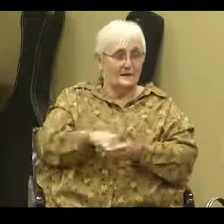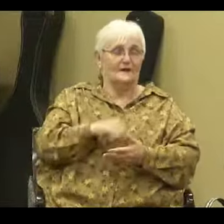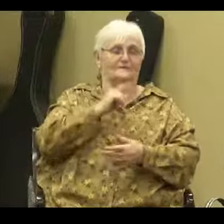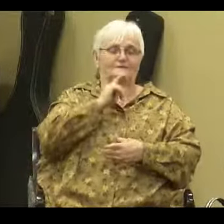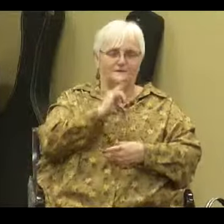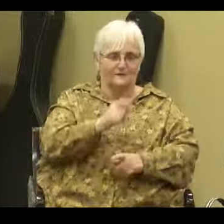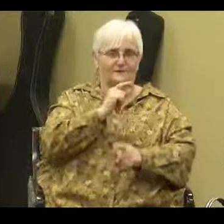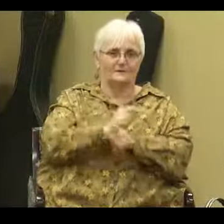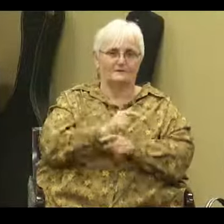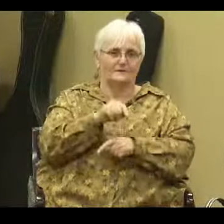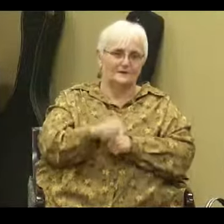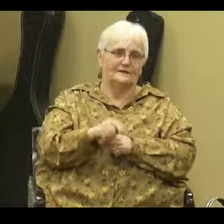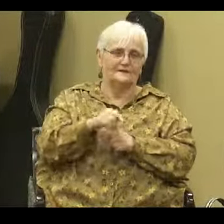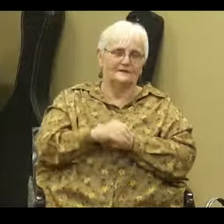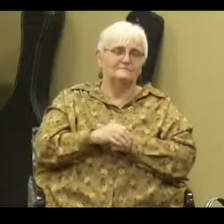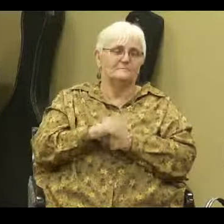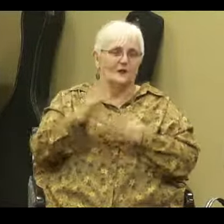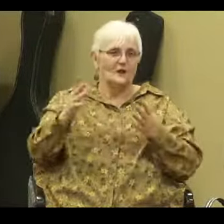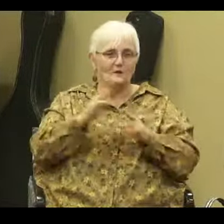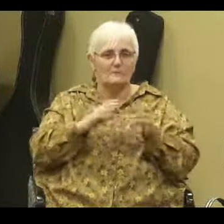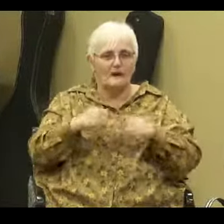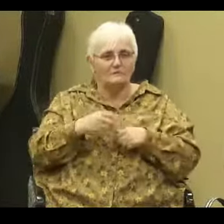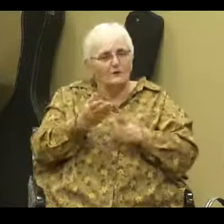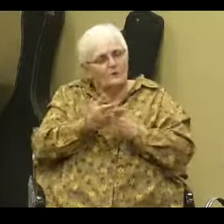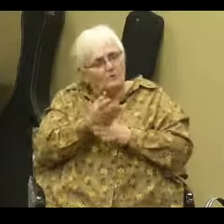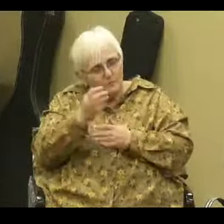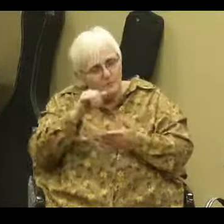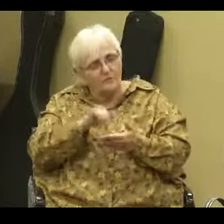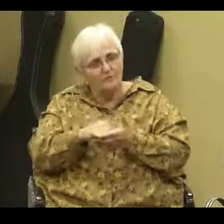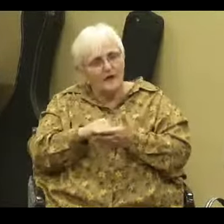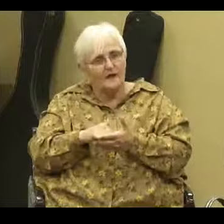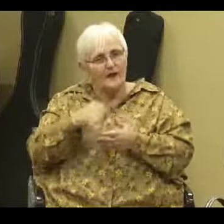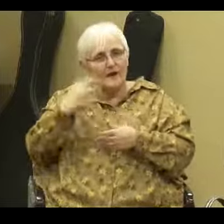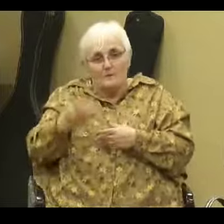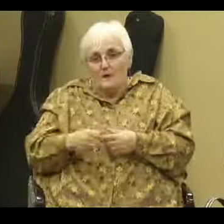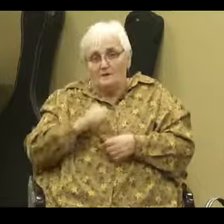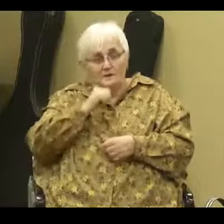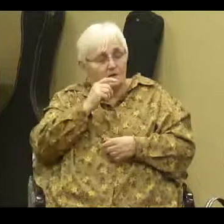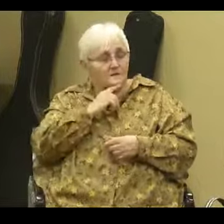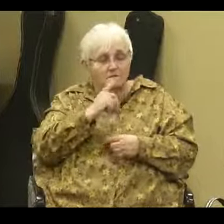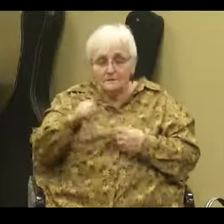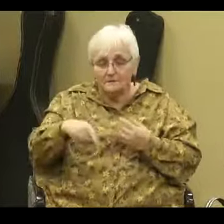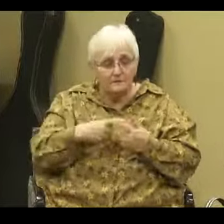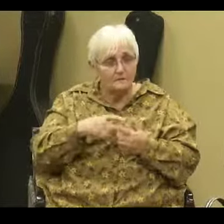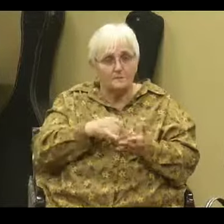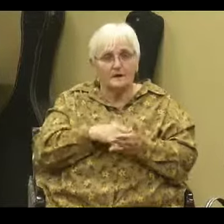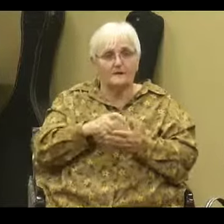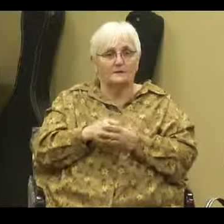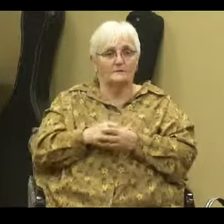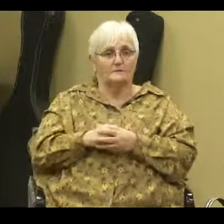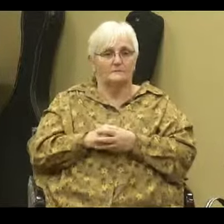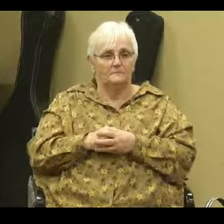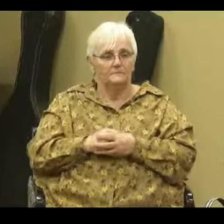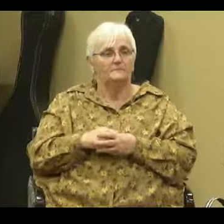there. So a lot of people have to go through that because otherwise they're not serious about it. And when the